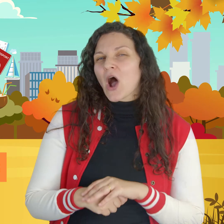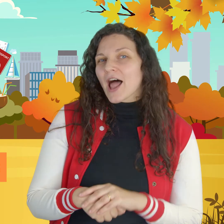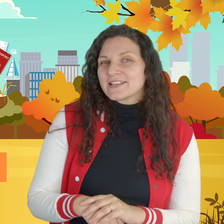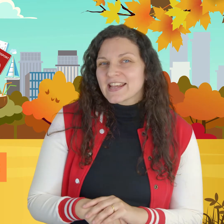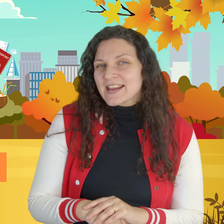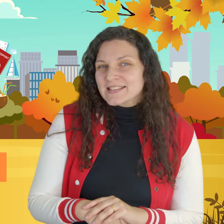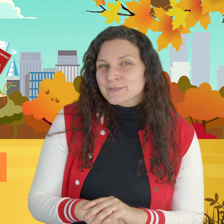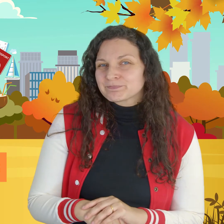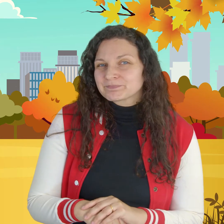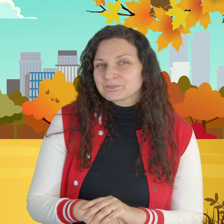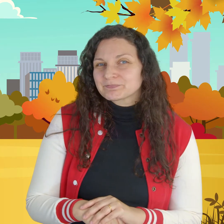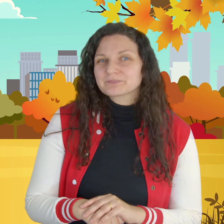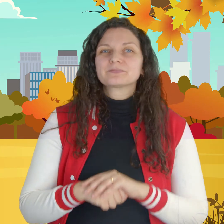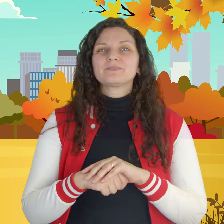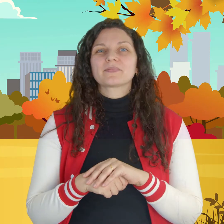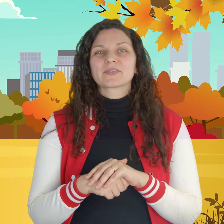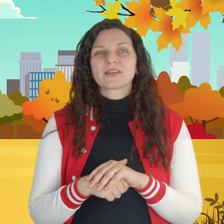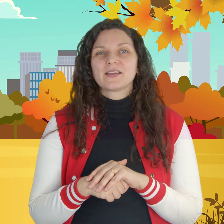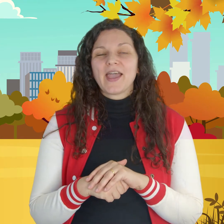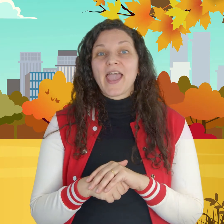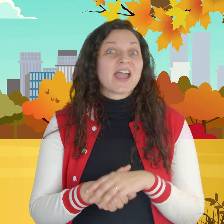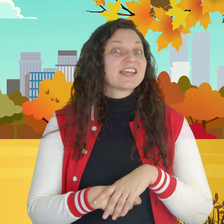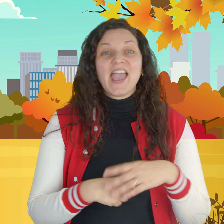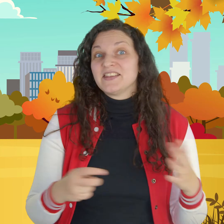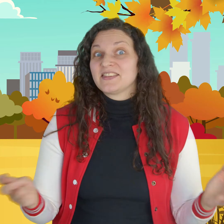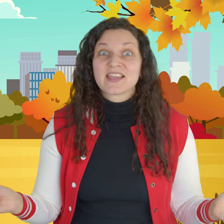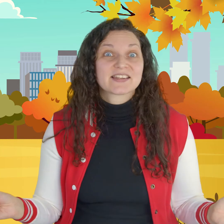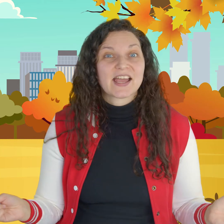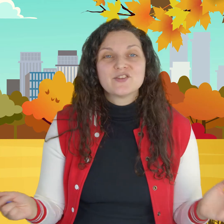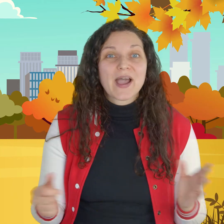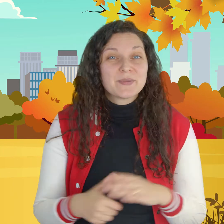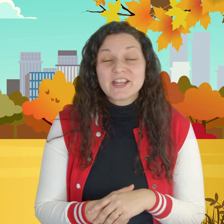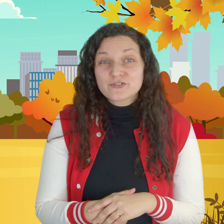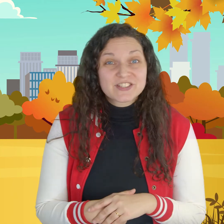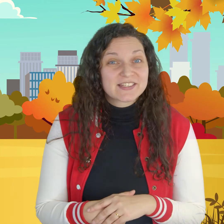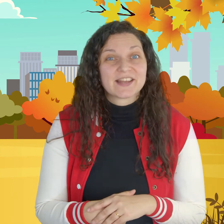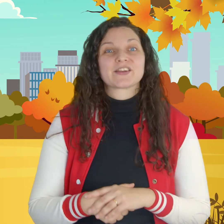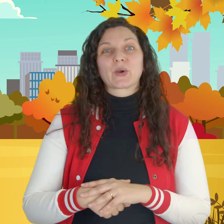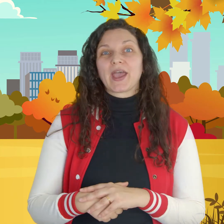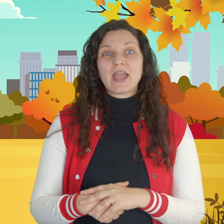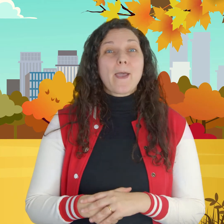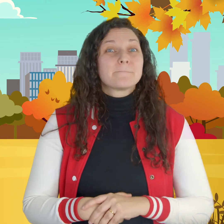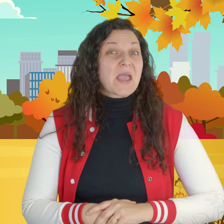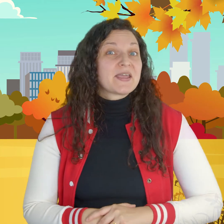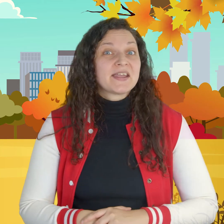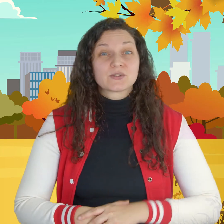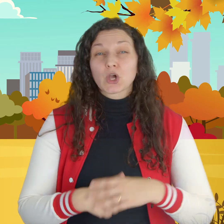holidays and anything else that you might be interested in okay maybe it's a